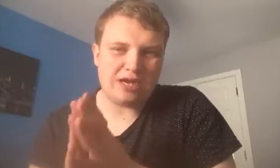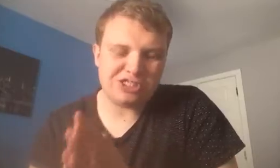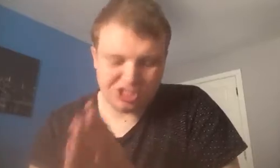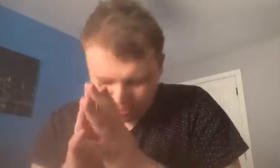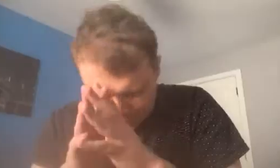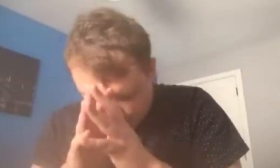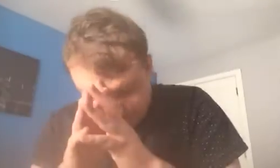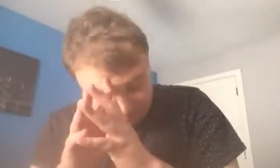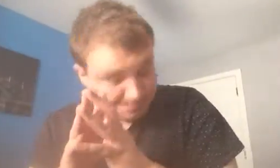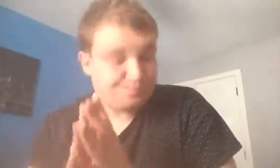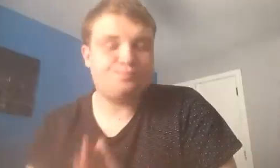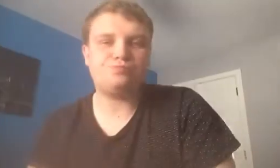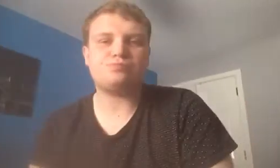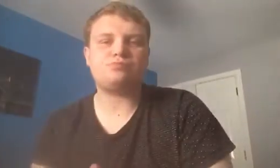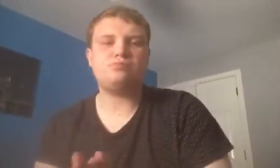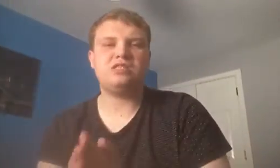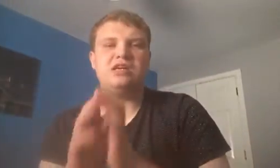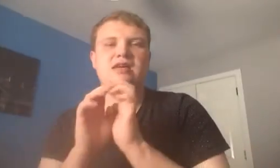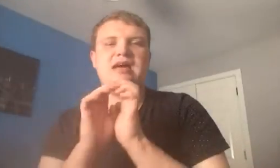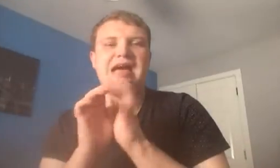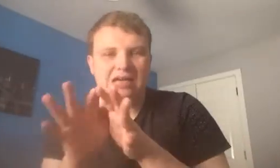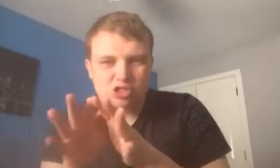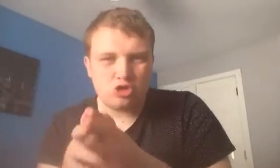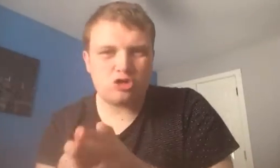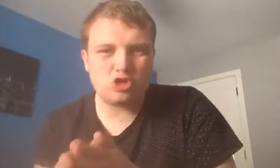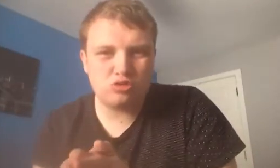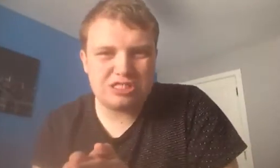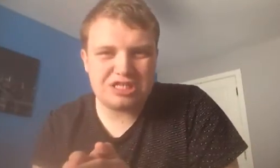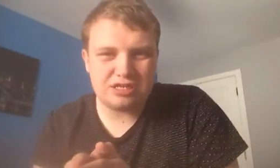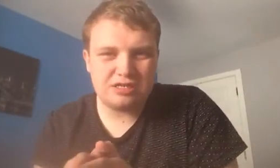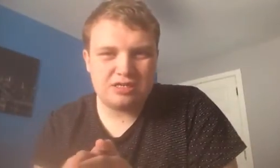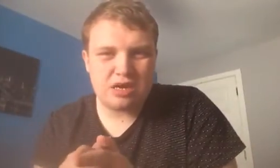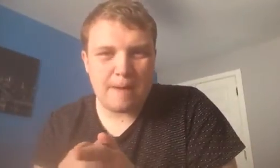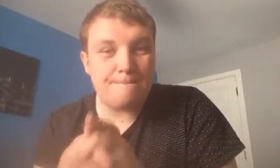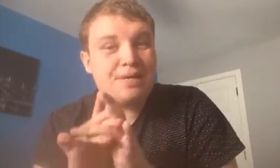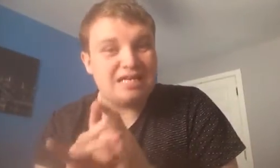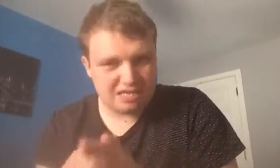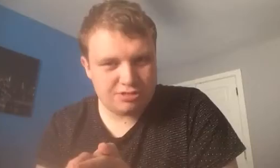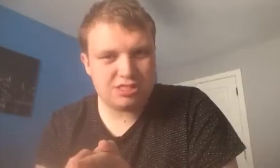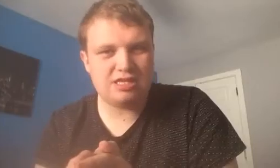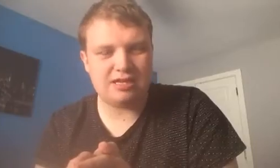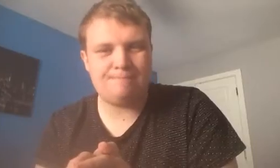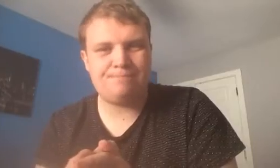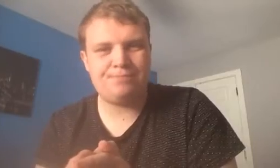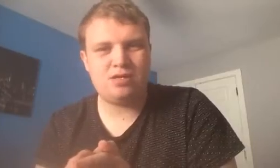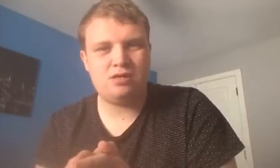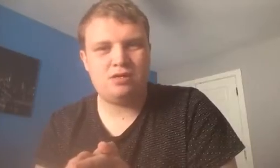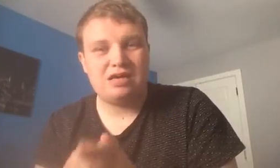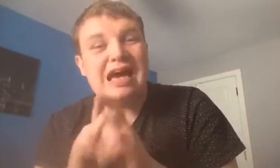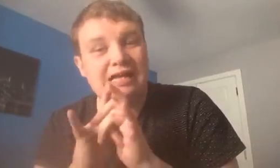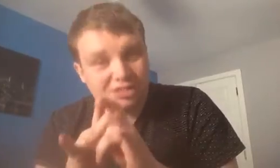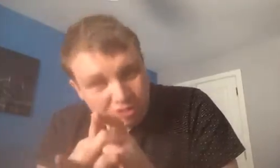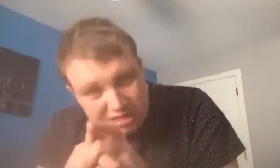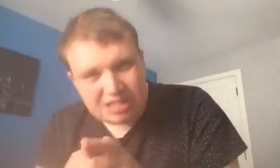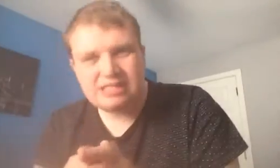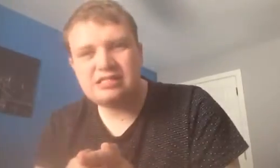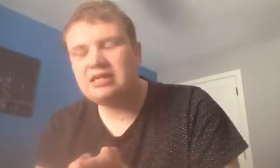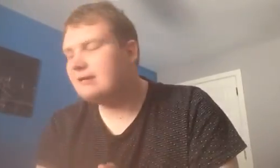question, is Connor Goldstone being announced today? Is he going to sign today?